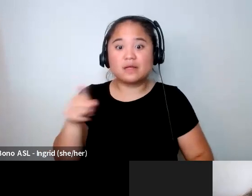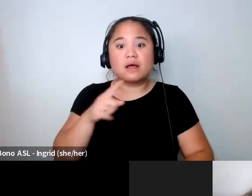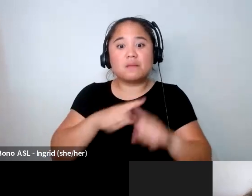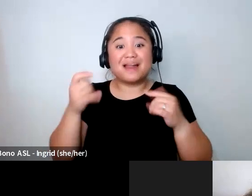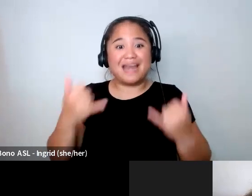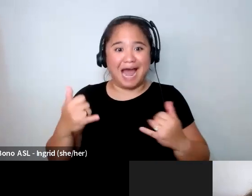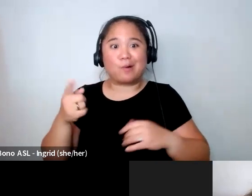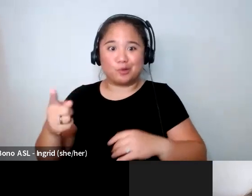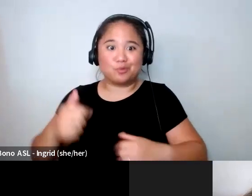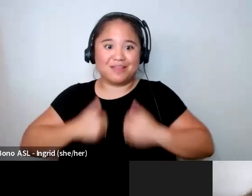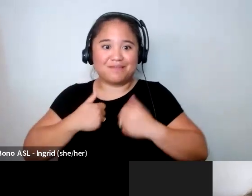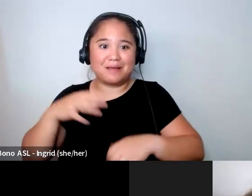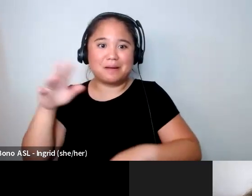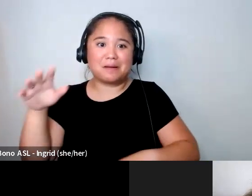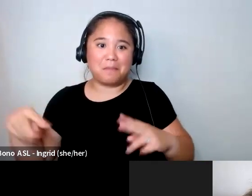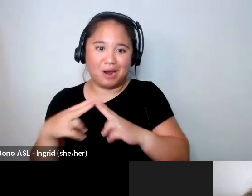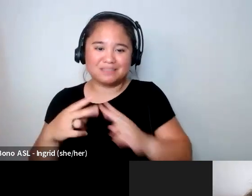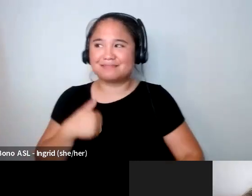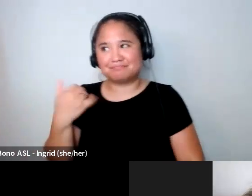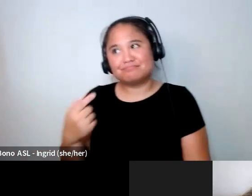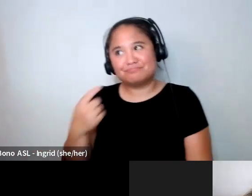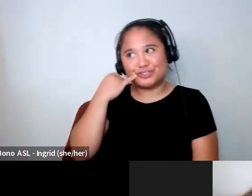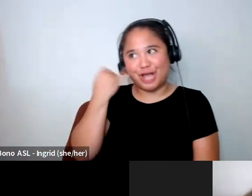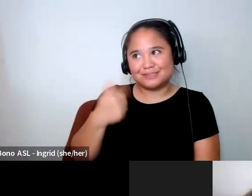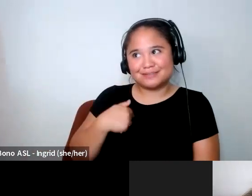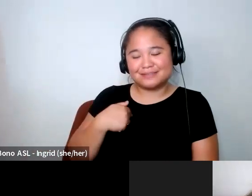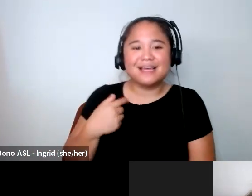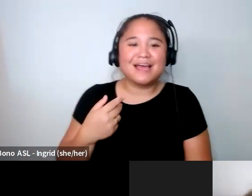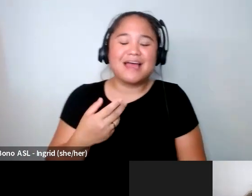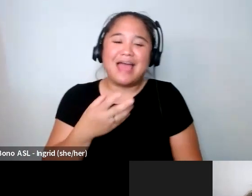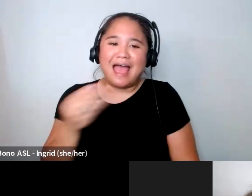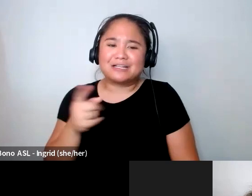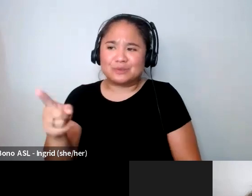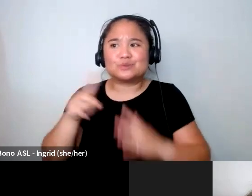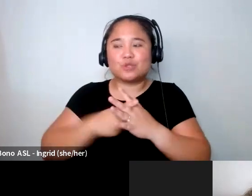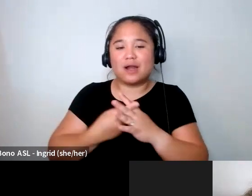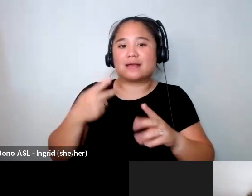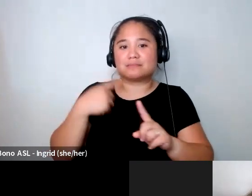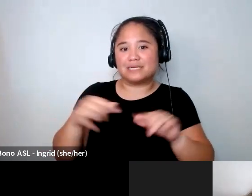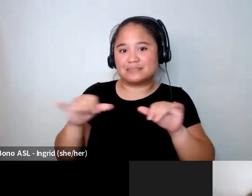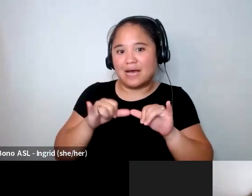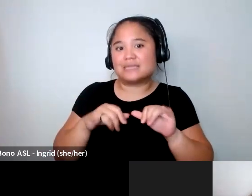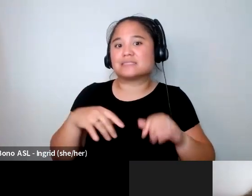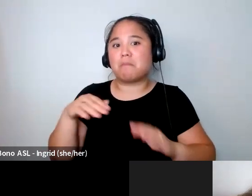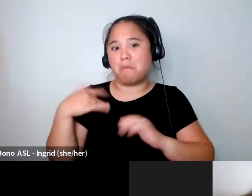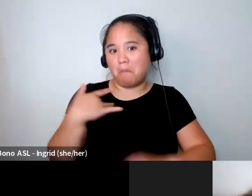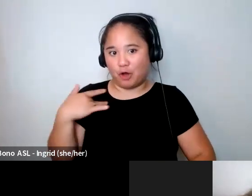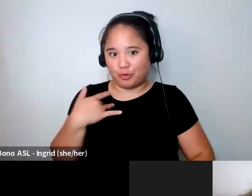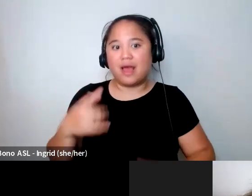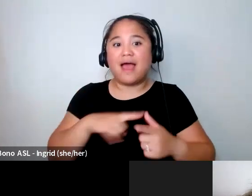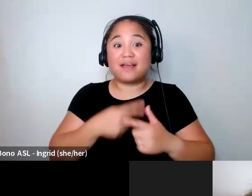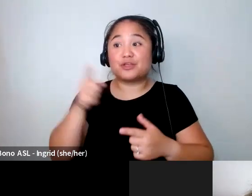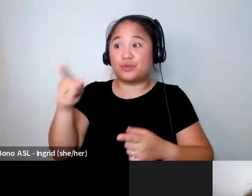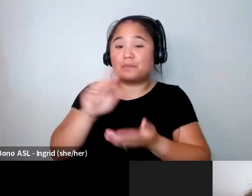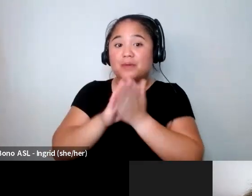Paris based I'm jealous you started out as a plus size model then you became